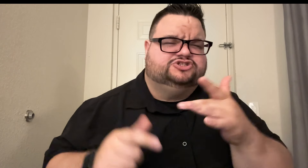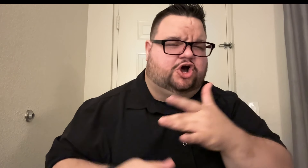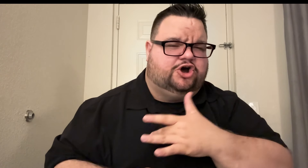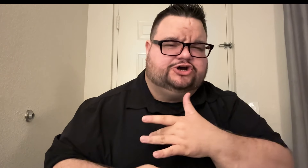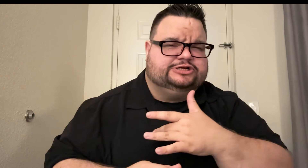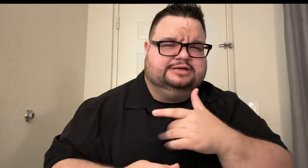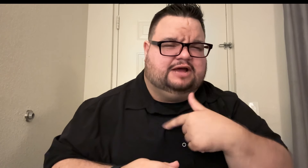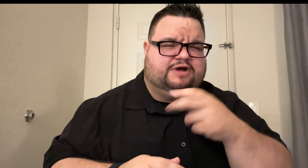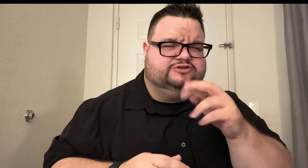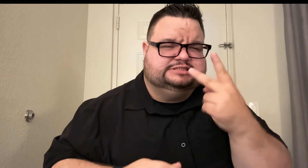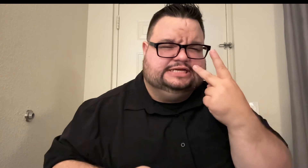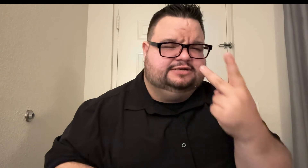heart of our scene.